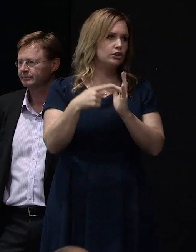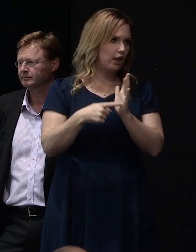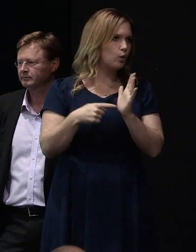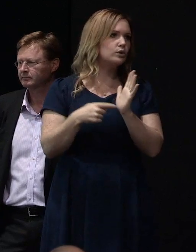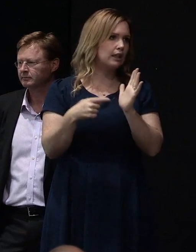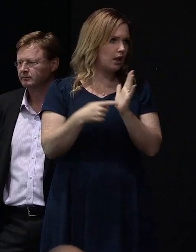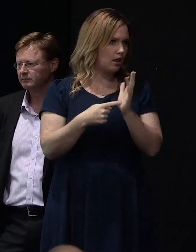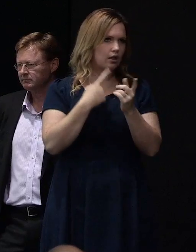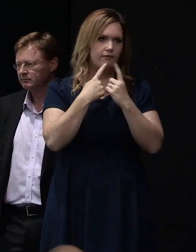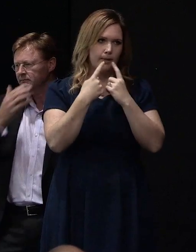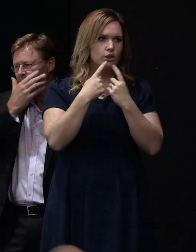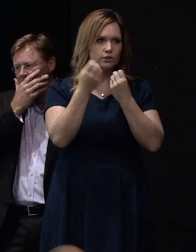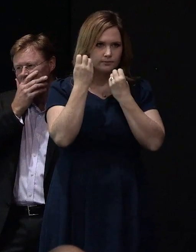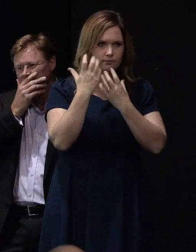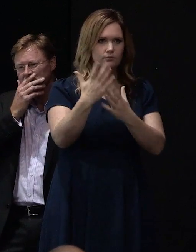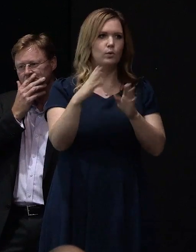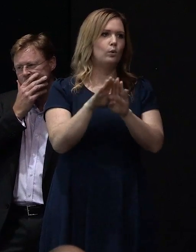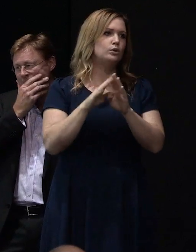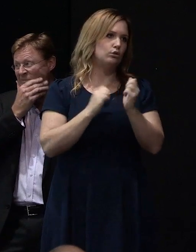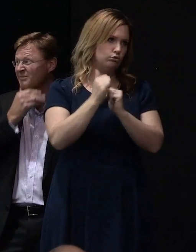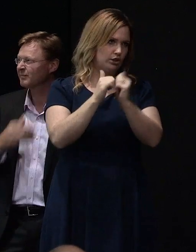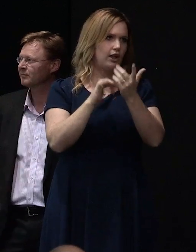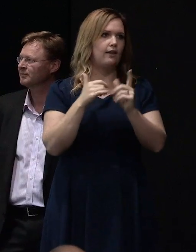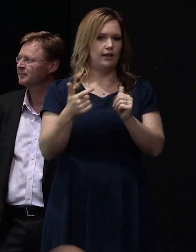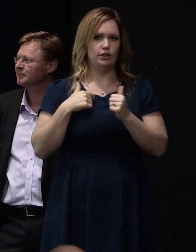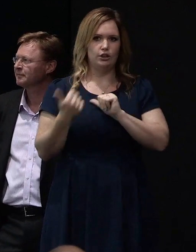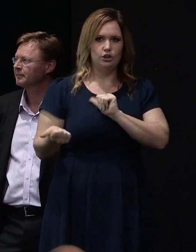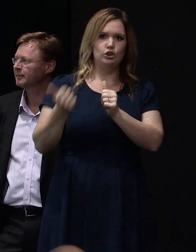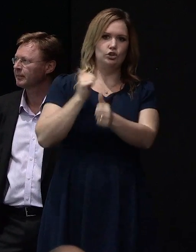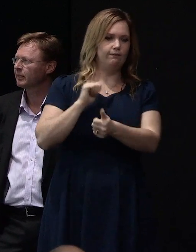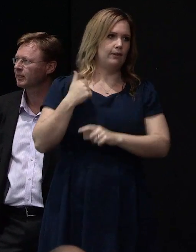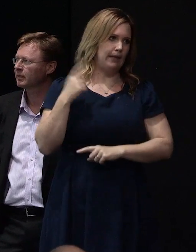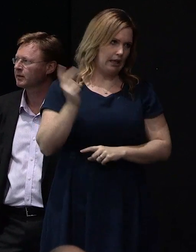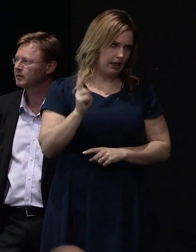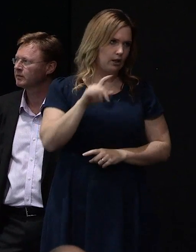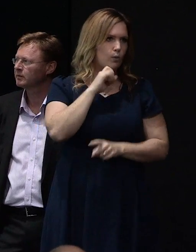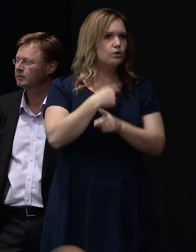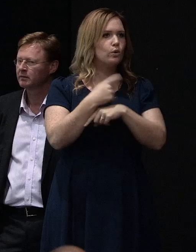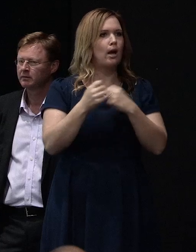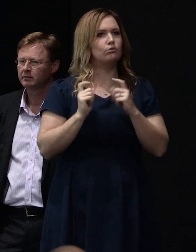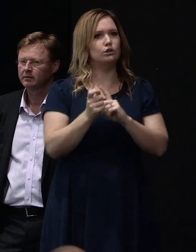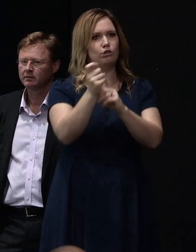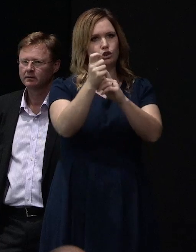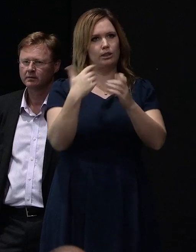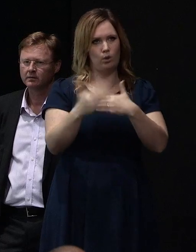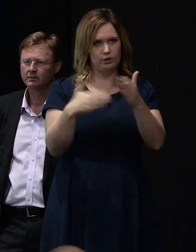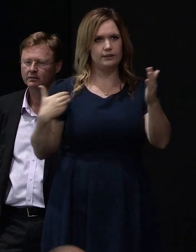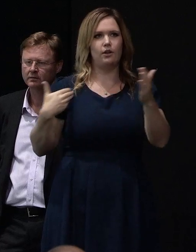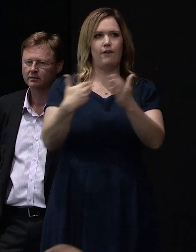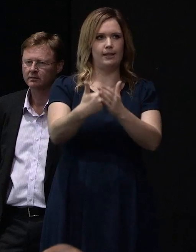geotechnical information and structure, and then I'll come back and talk a wee bit more about the construction process to date.